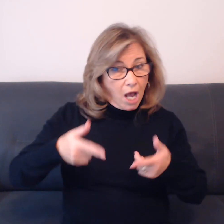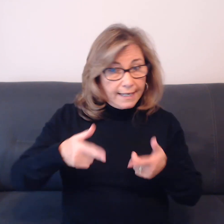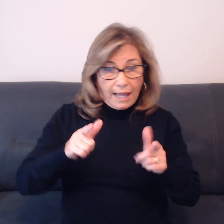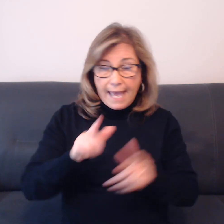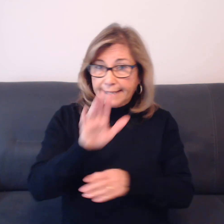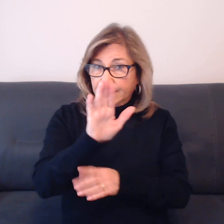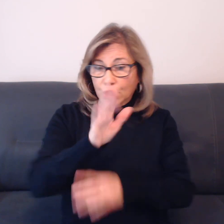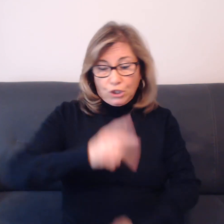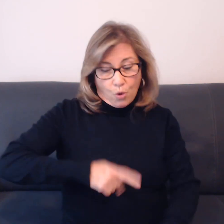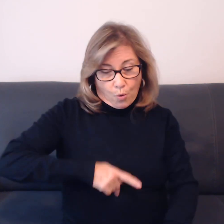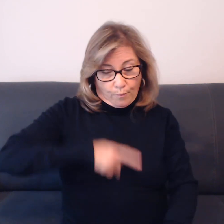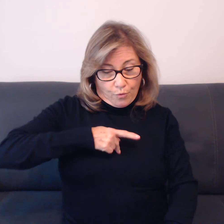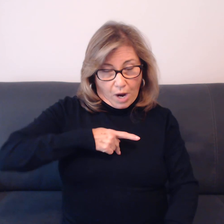get in the way.